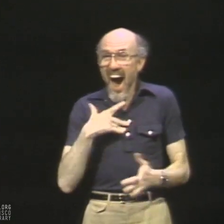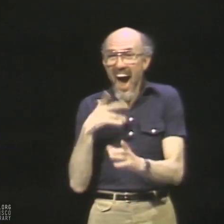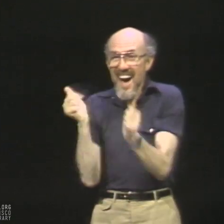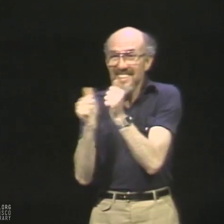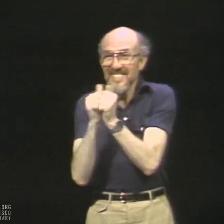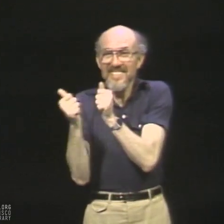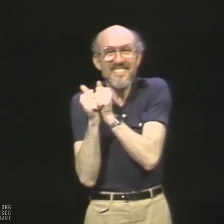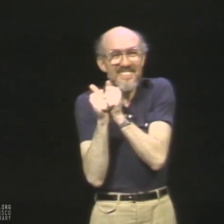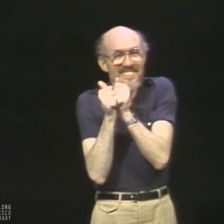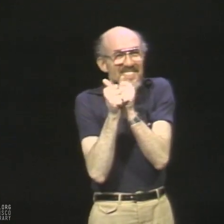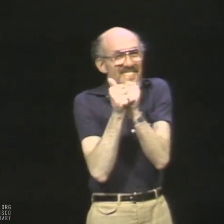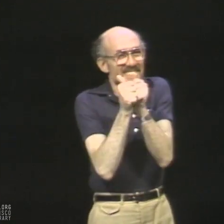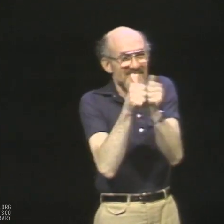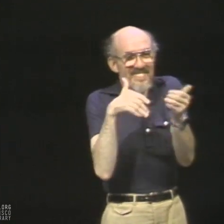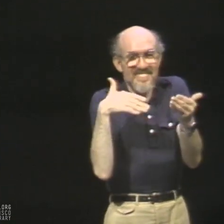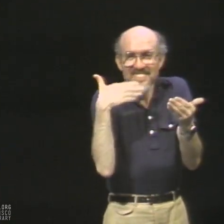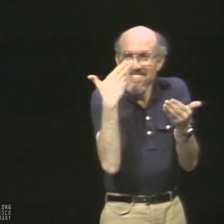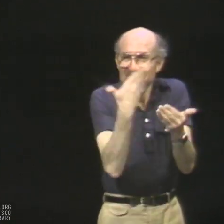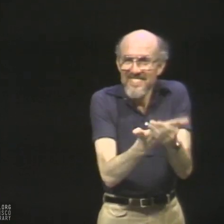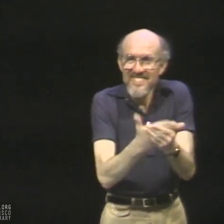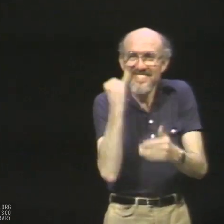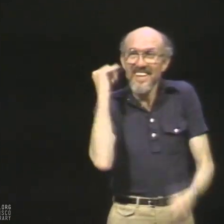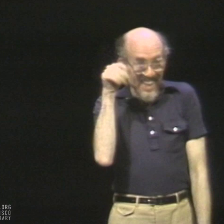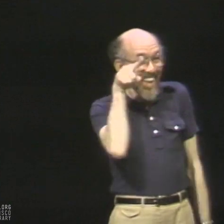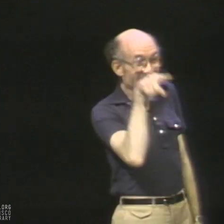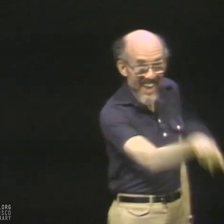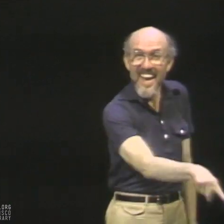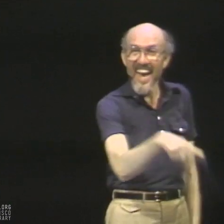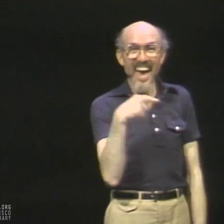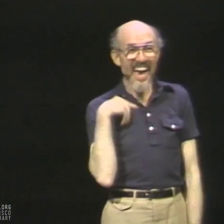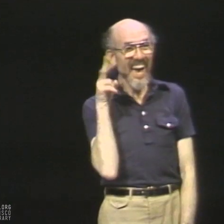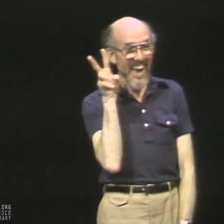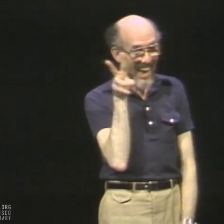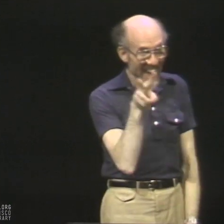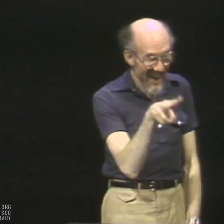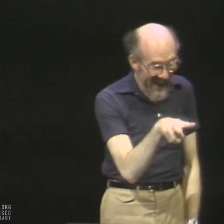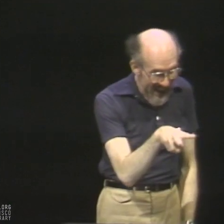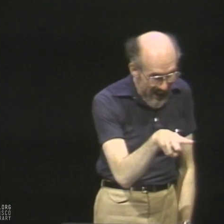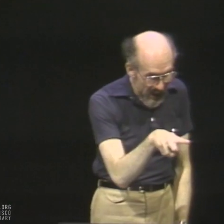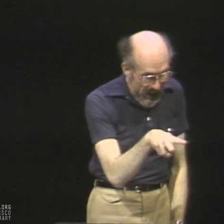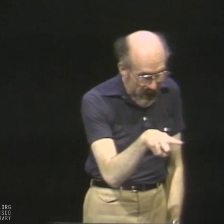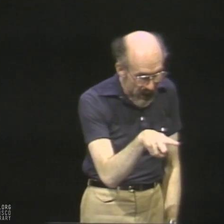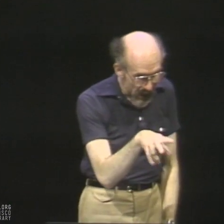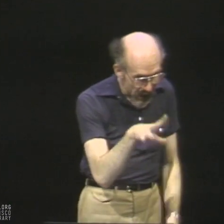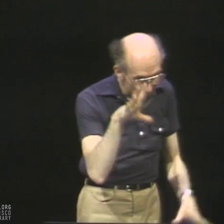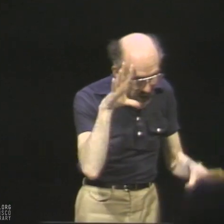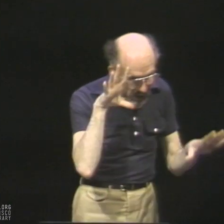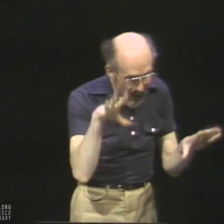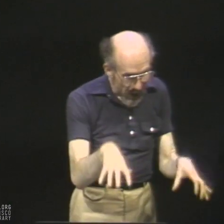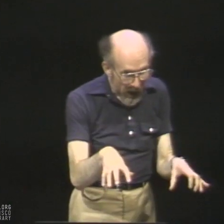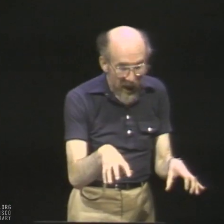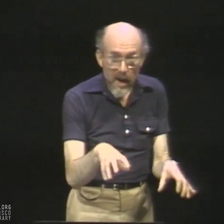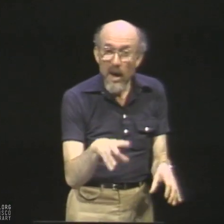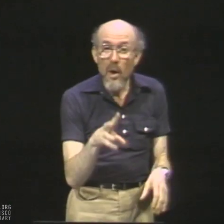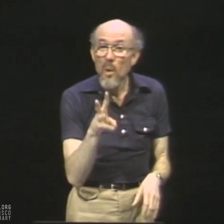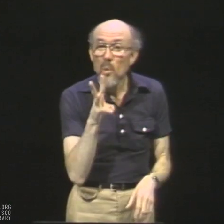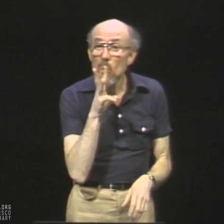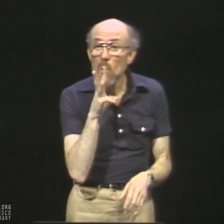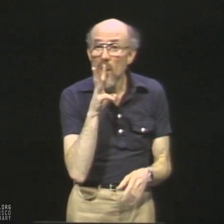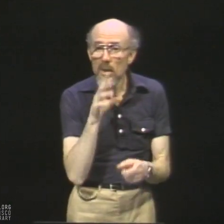I was so excited. I When we got there, they said, there it is. I looked. I couldn't